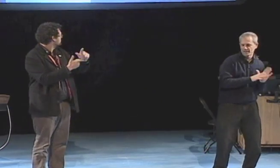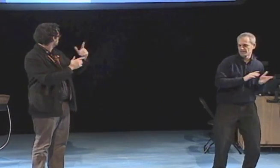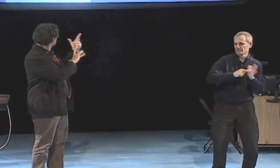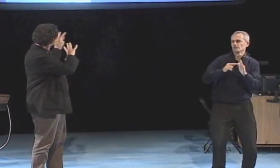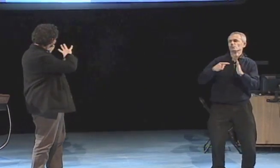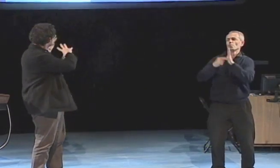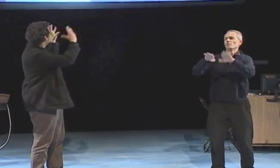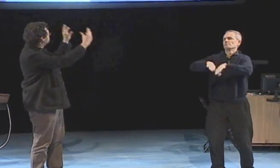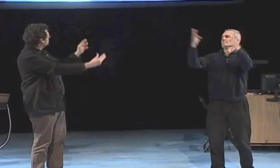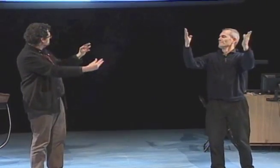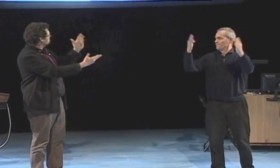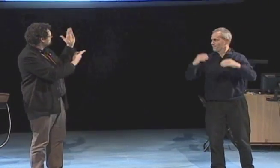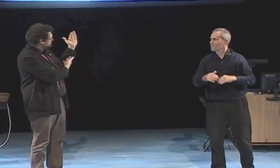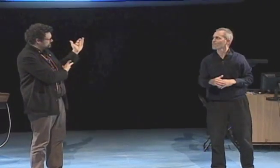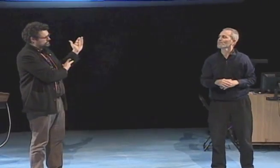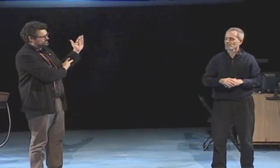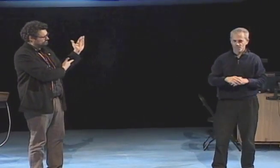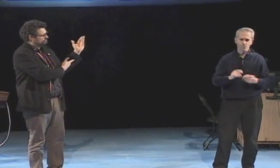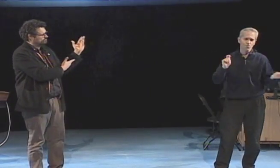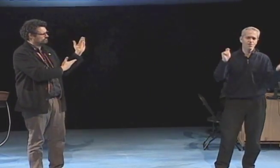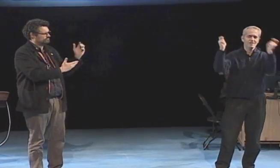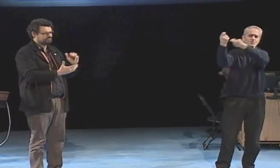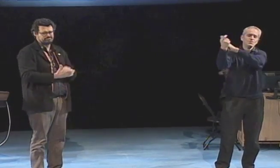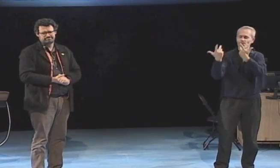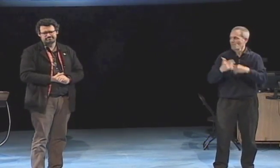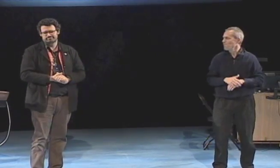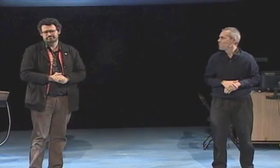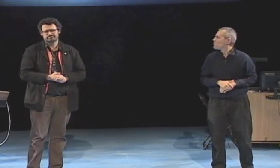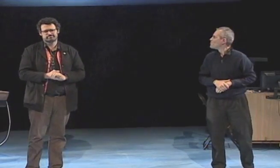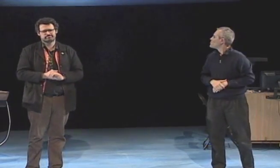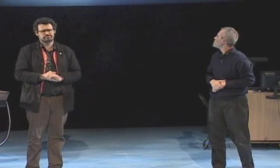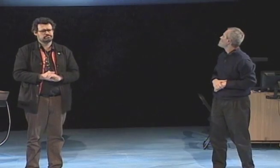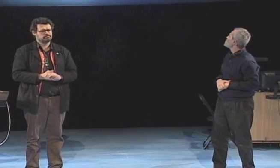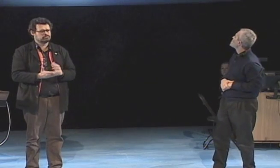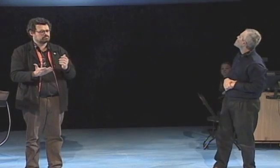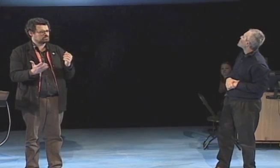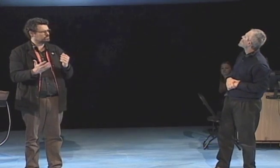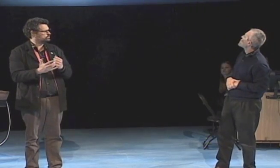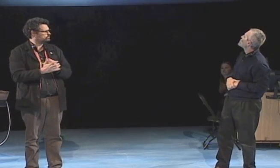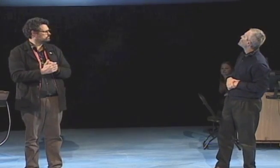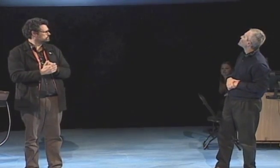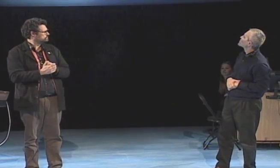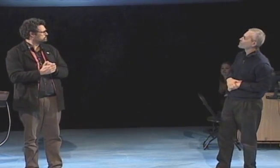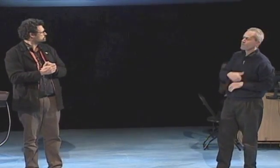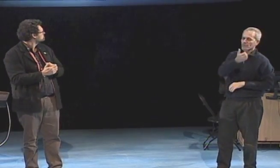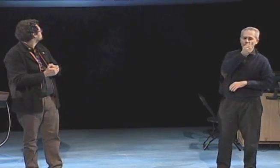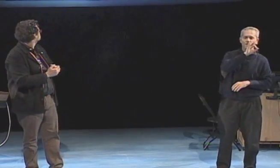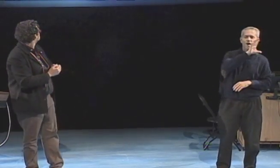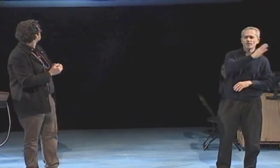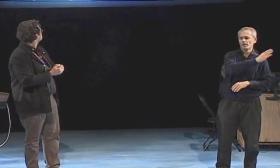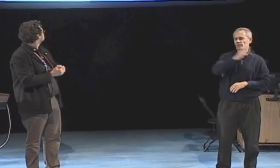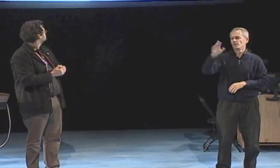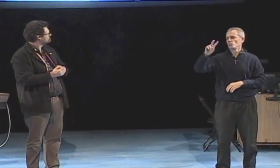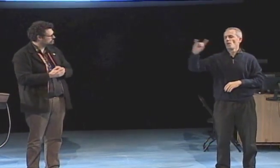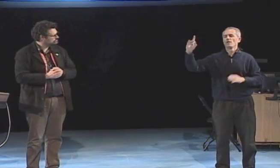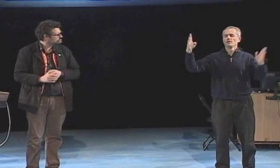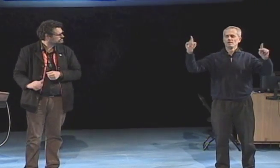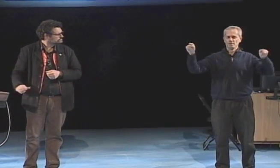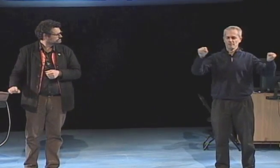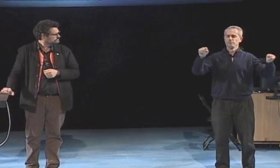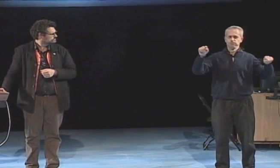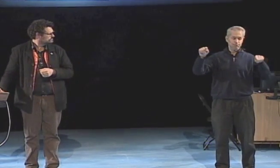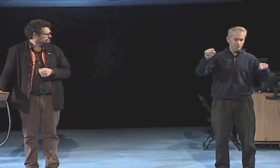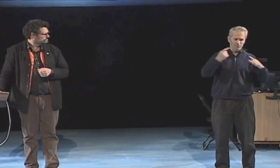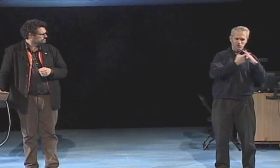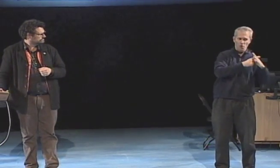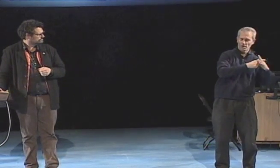how I changed from an inner, isolated artist to a public, involved, engaged artist.